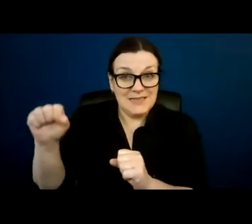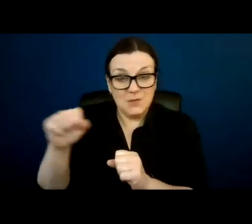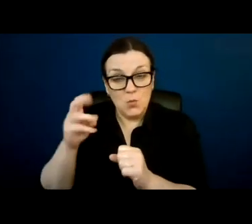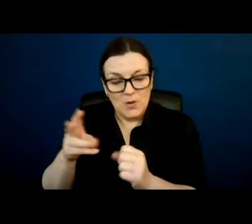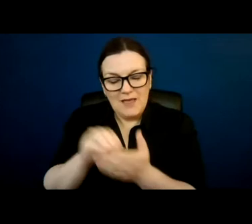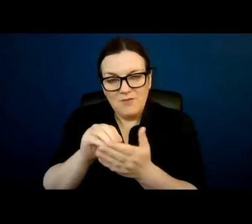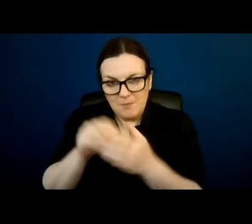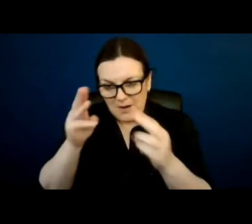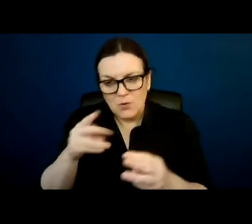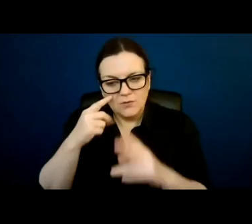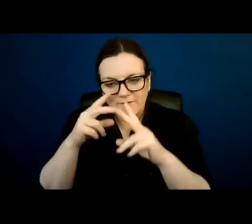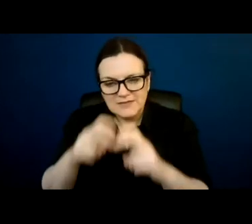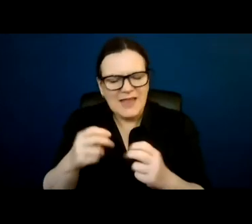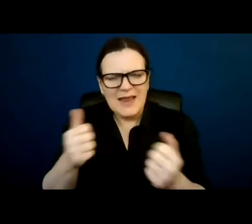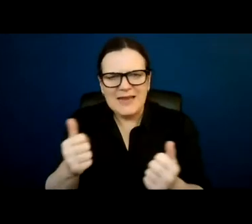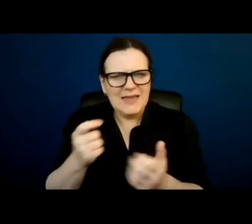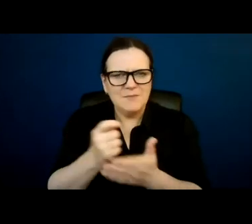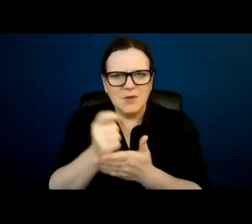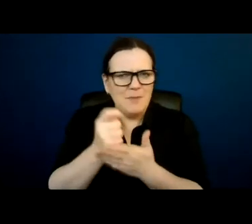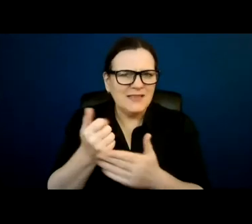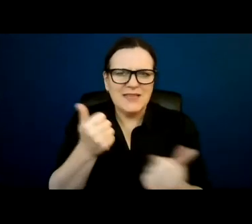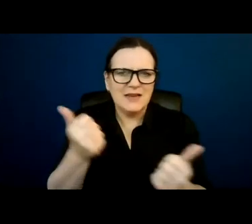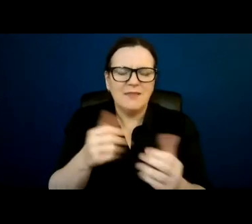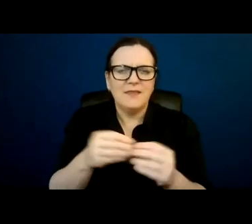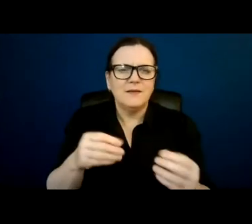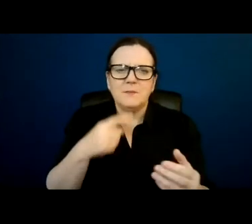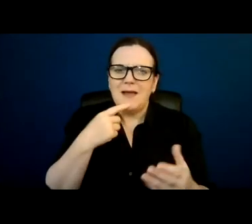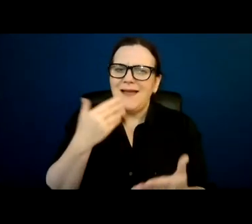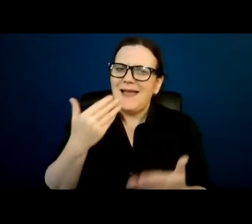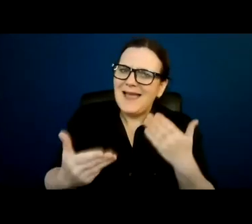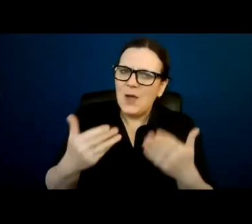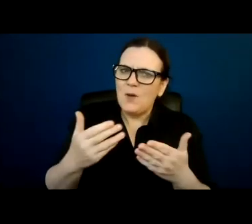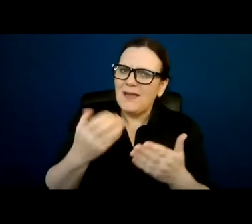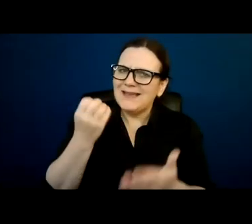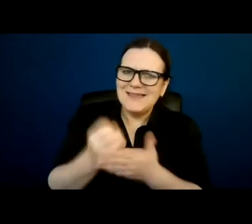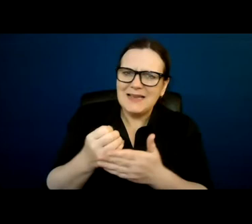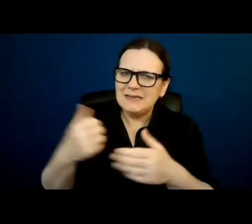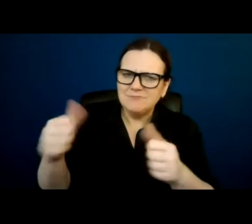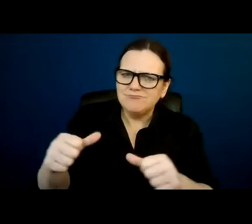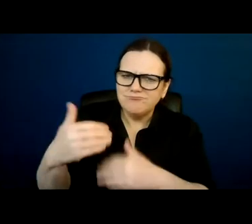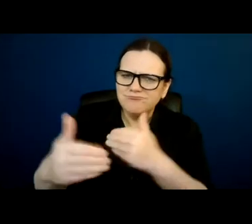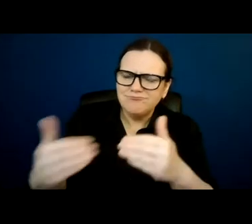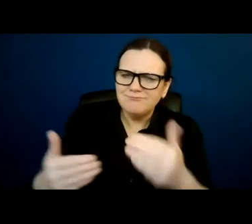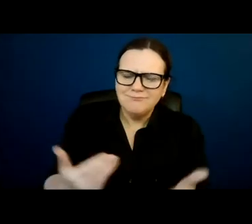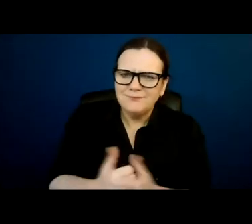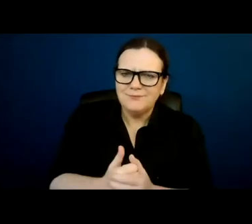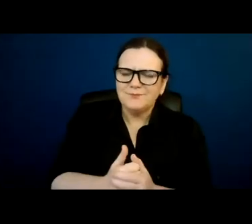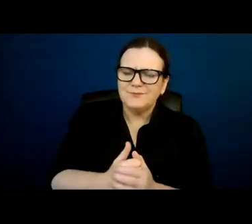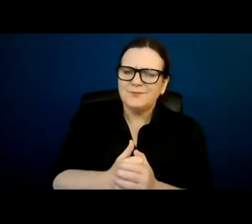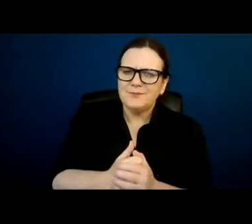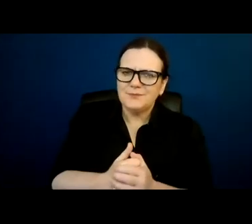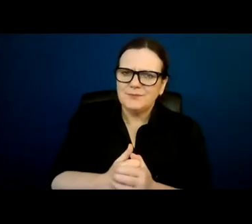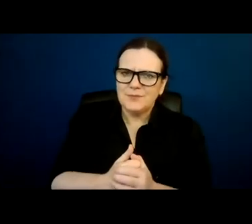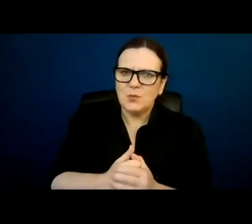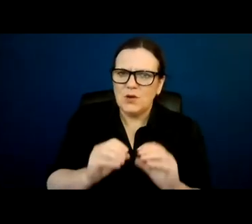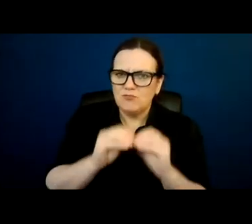maker in relation to their functions. But how exactly will this be implemented? We will need creative solutions for the support